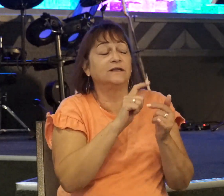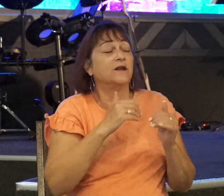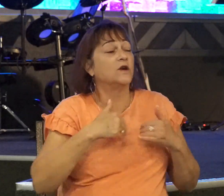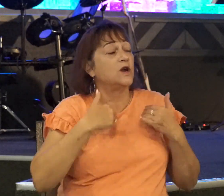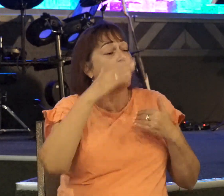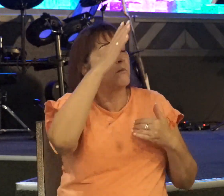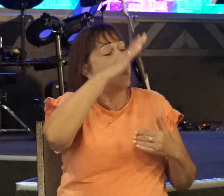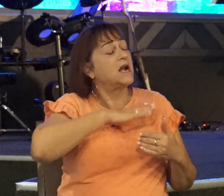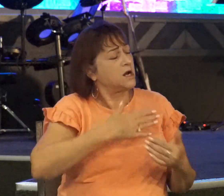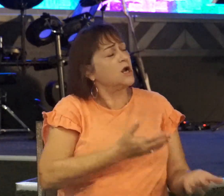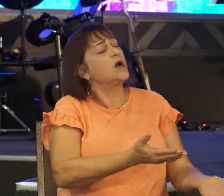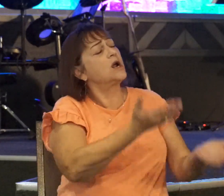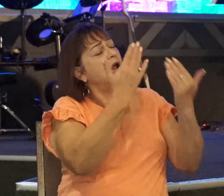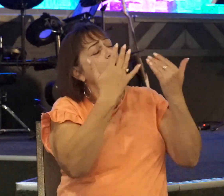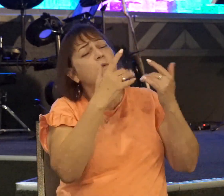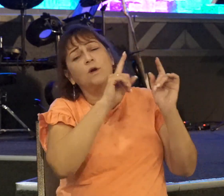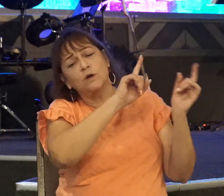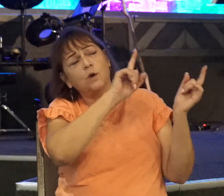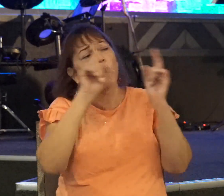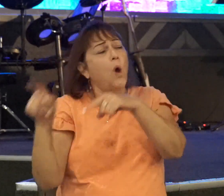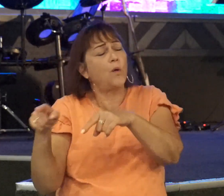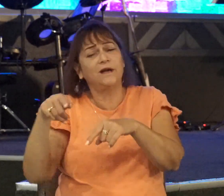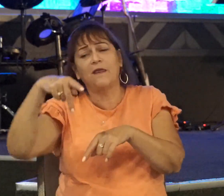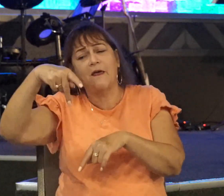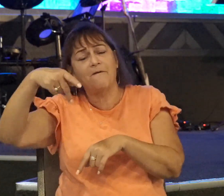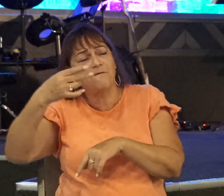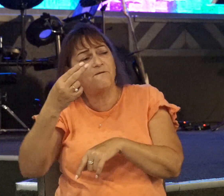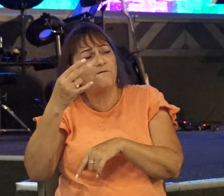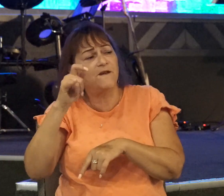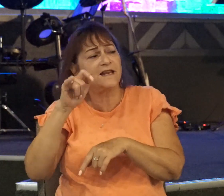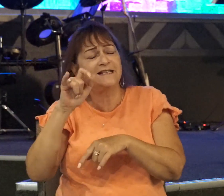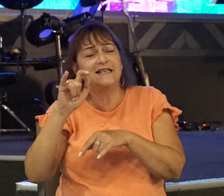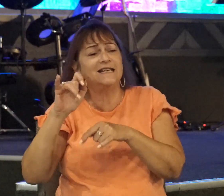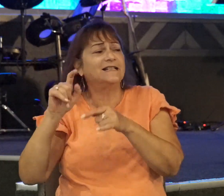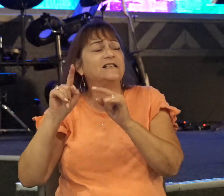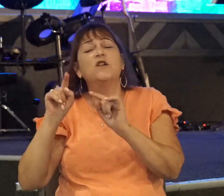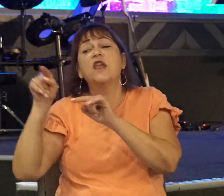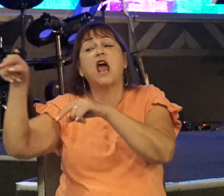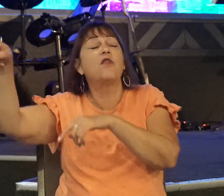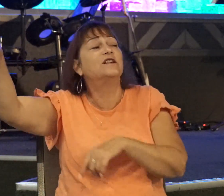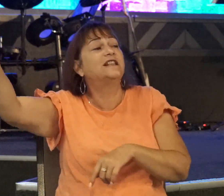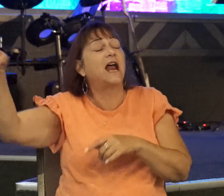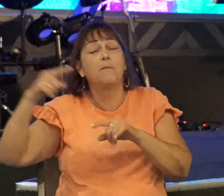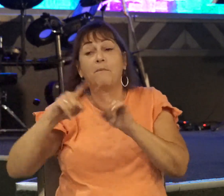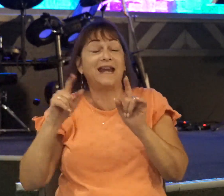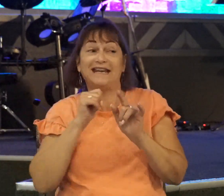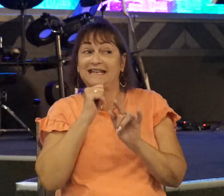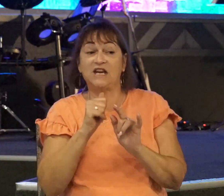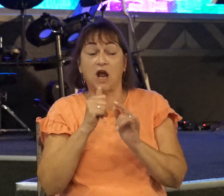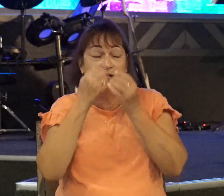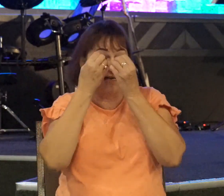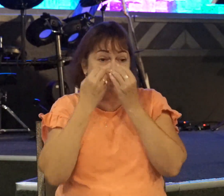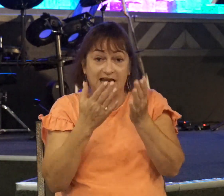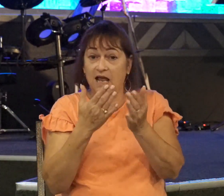go over to the Philistines' garrison that is on the other side. But he did not tell his father.